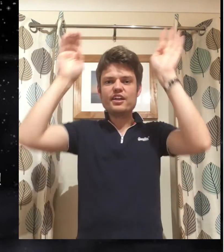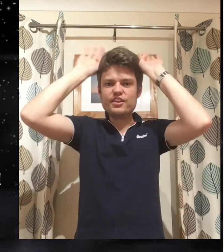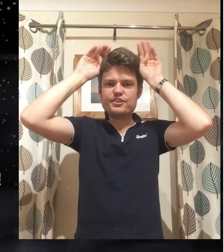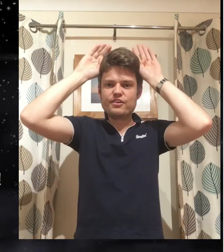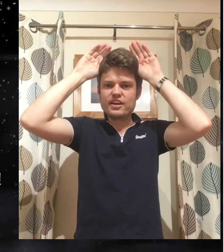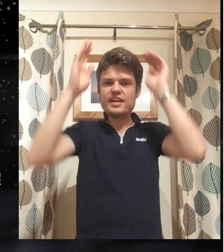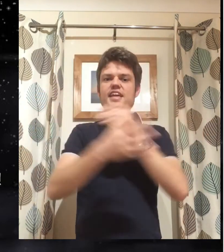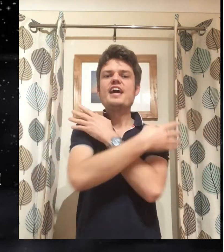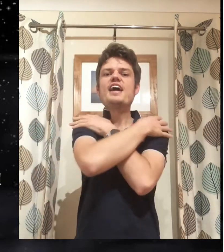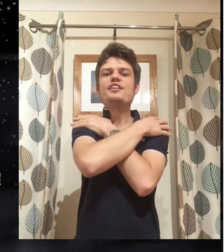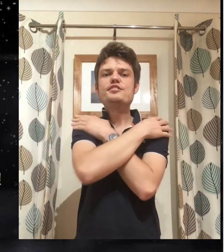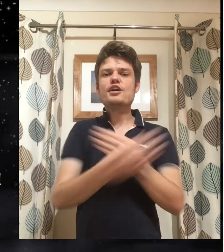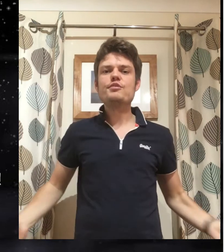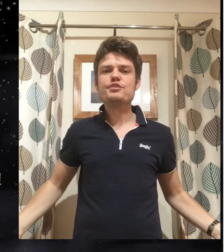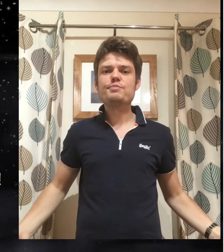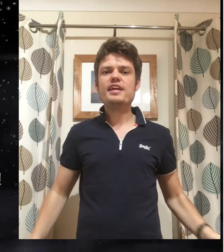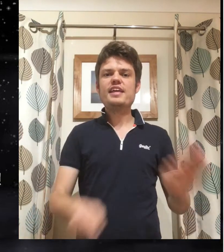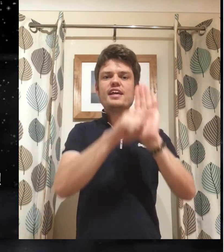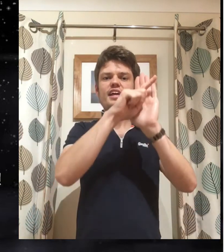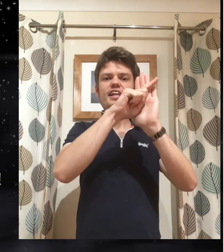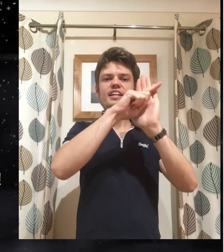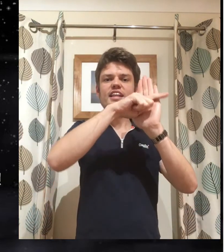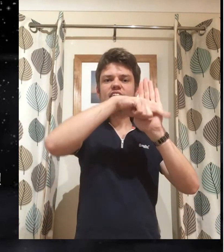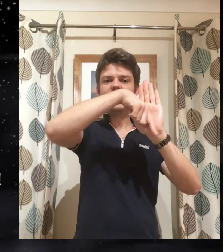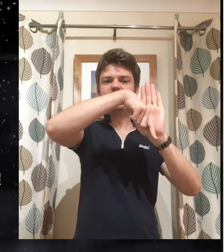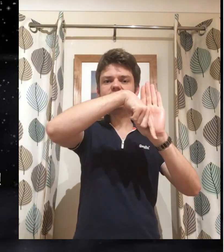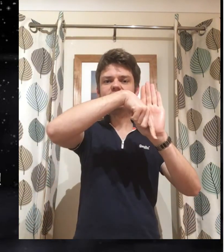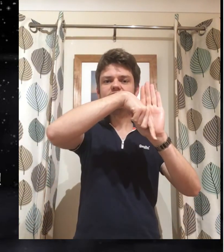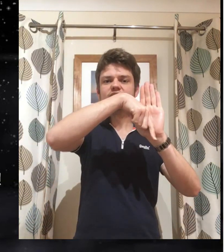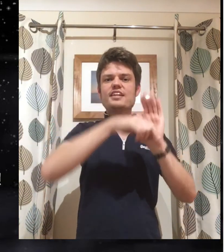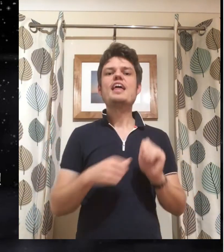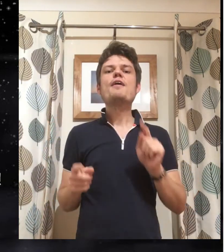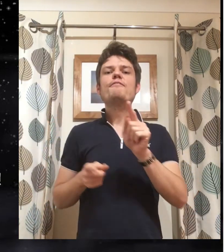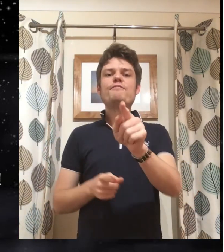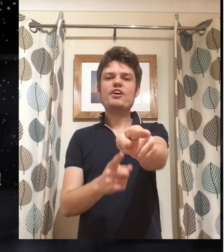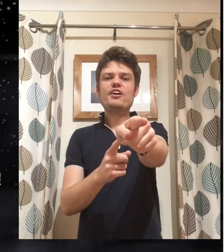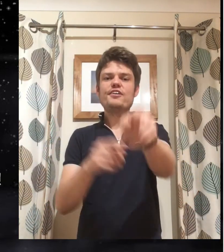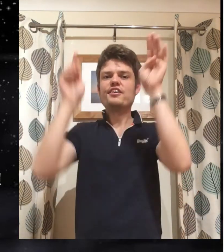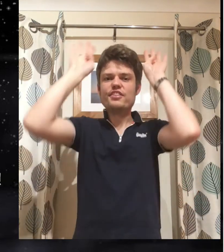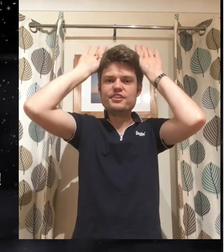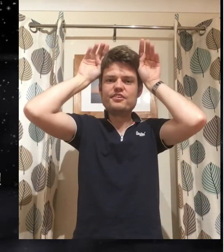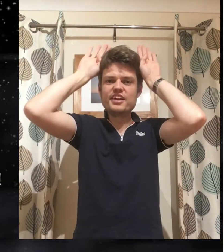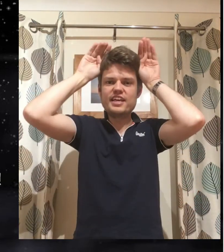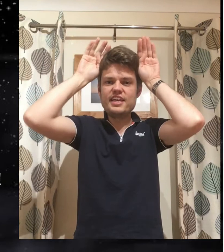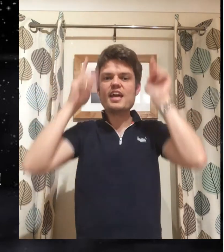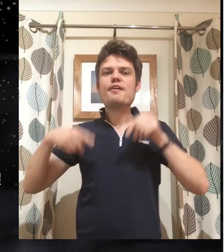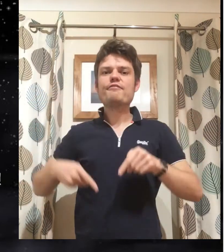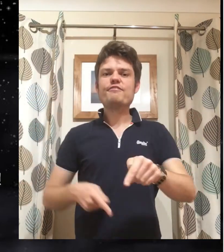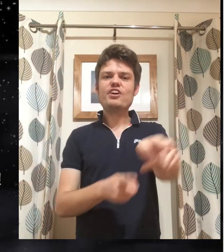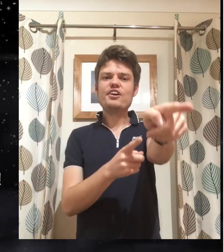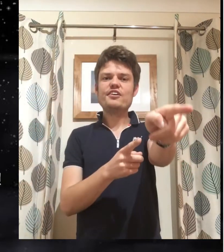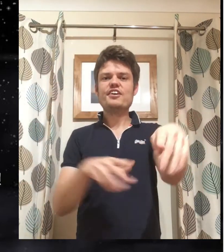the donkey donkey don't be late follow the donkey